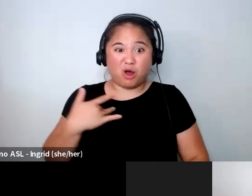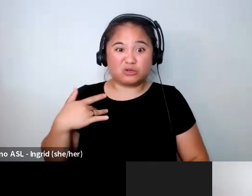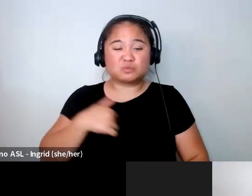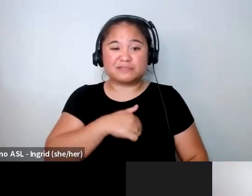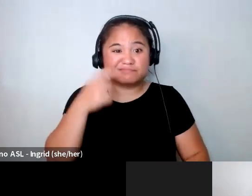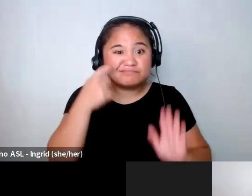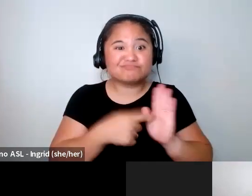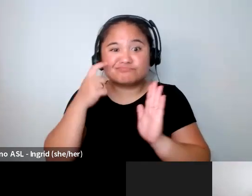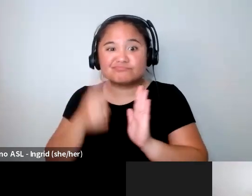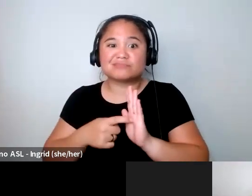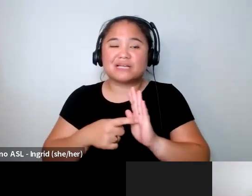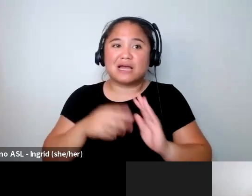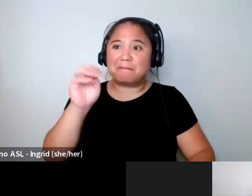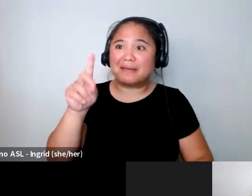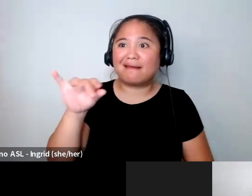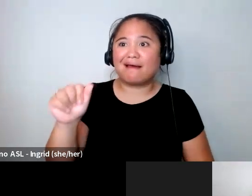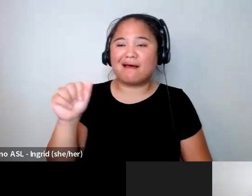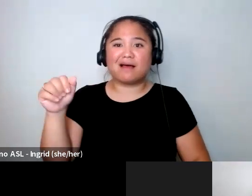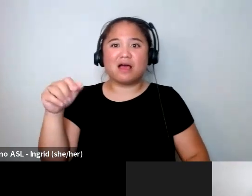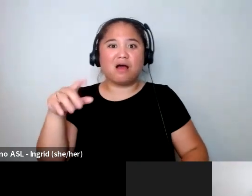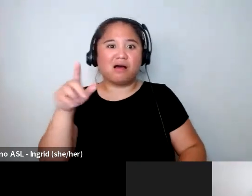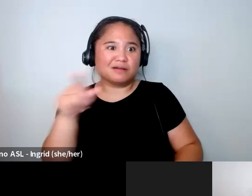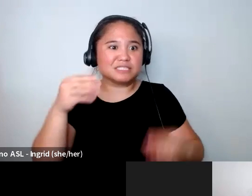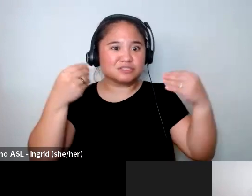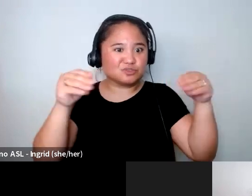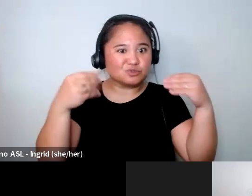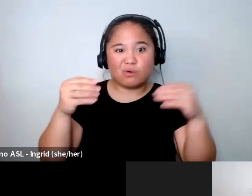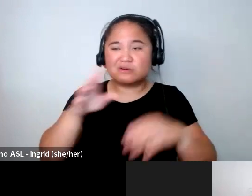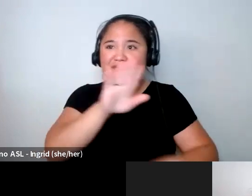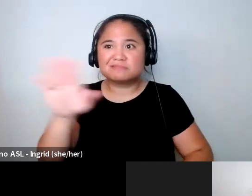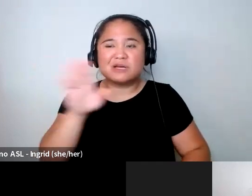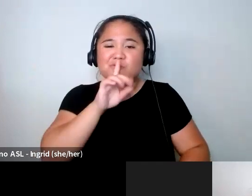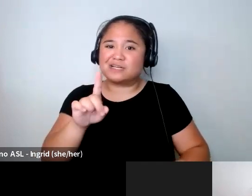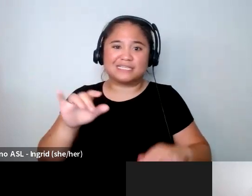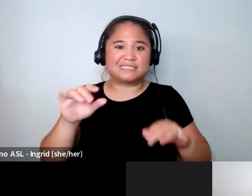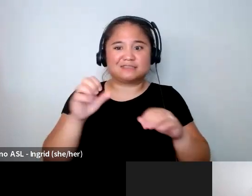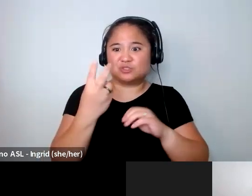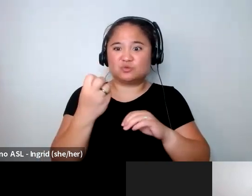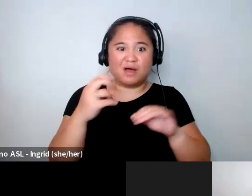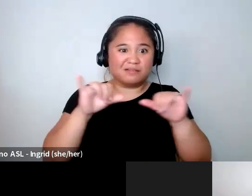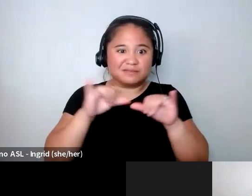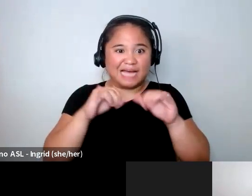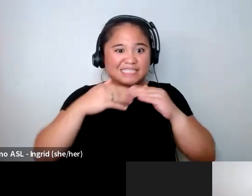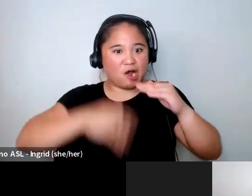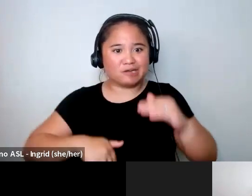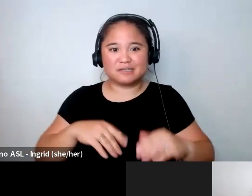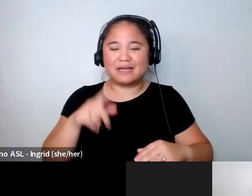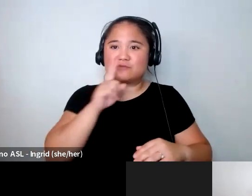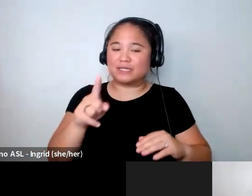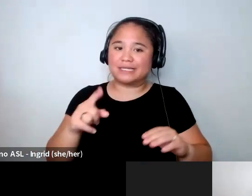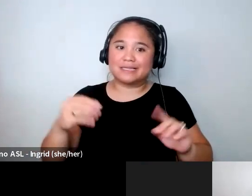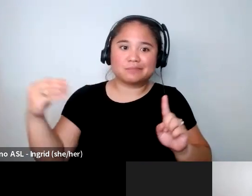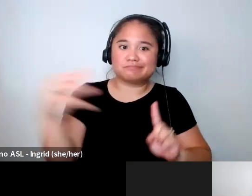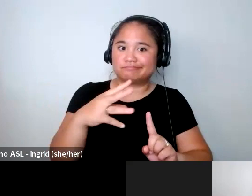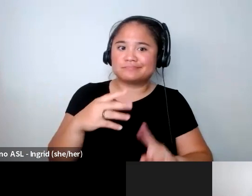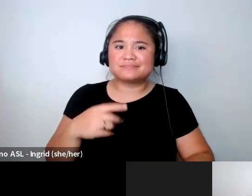we see on the retailers websites they were like a size 12 and under I mean they were getting pinned yeah you know I